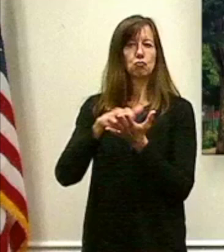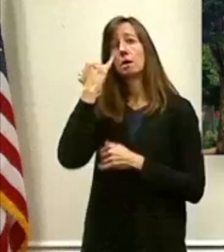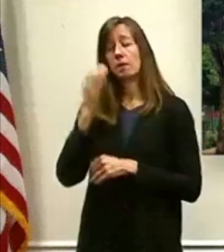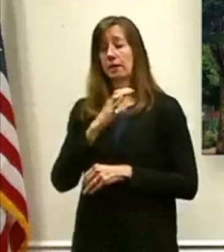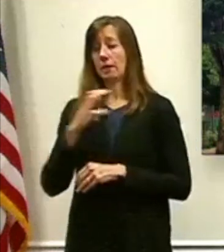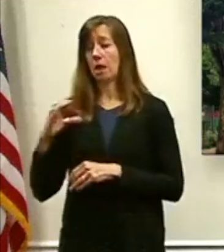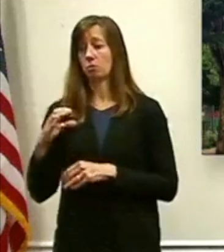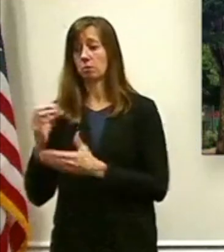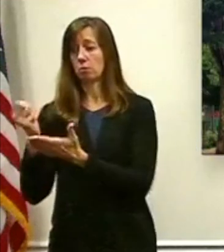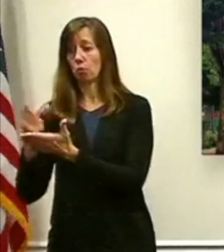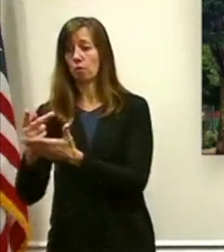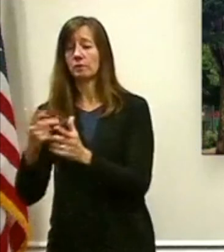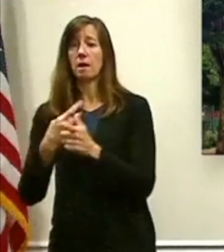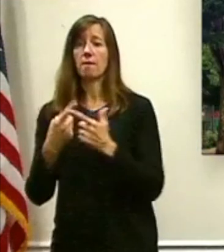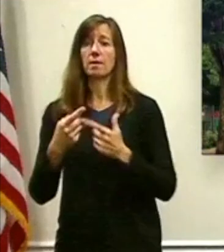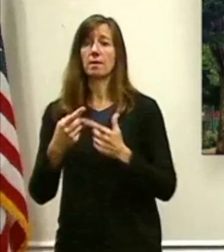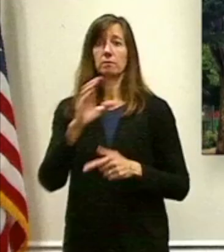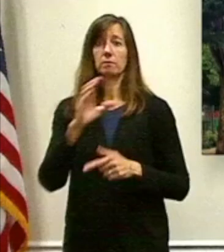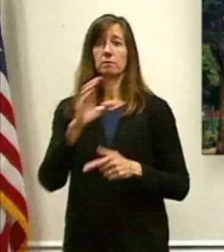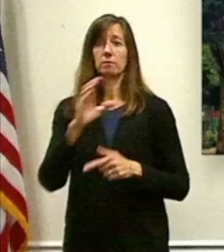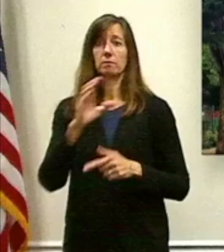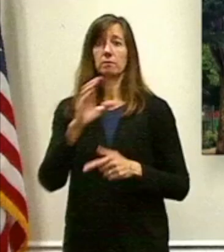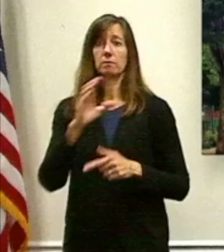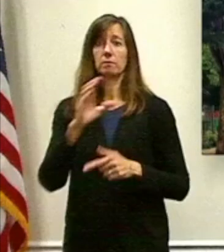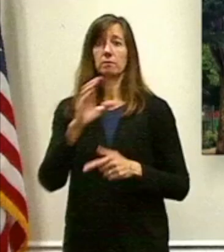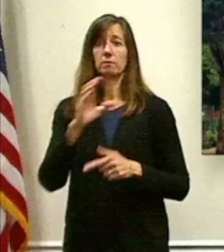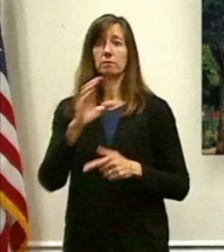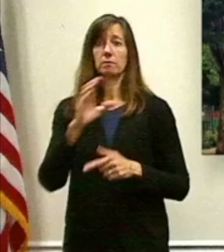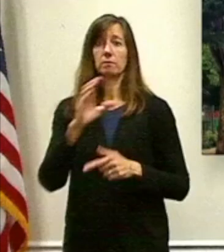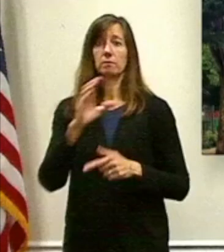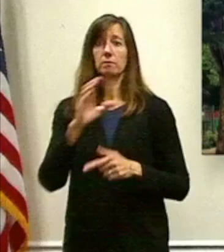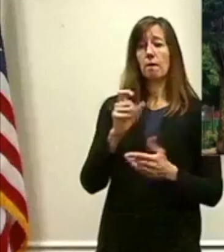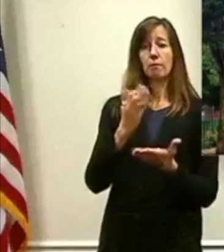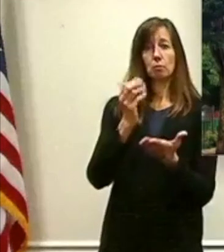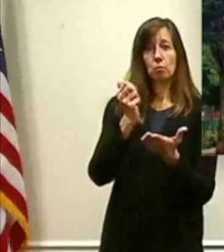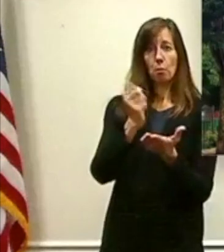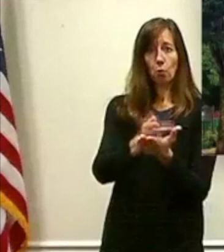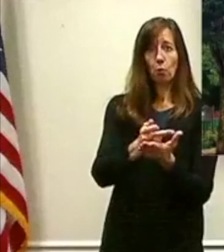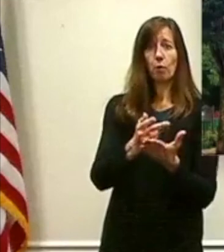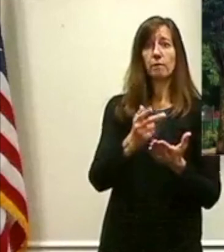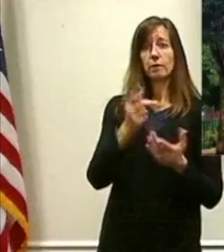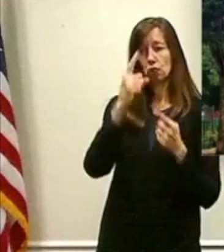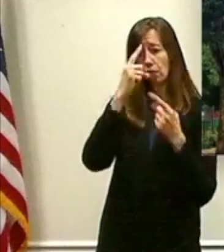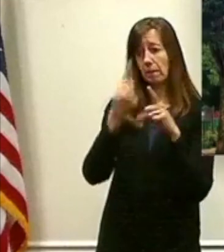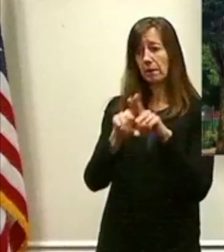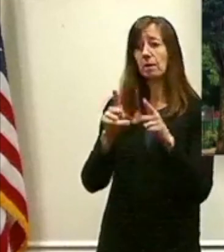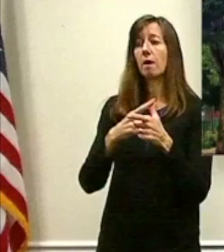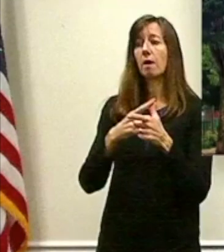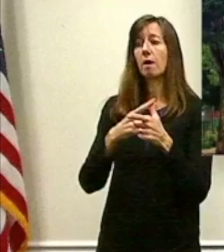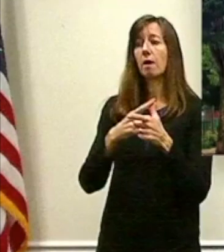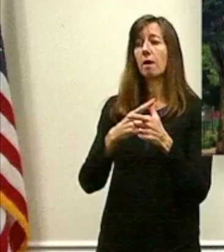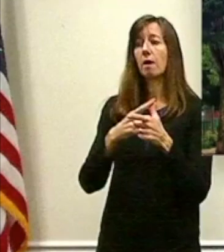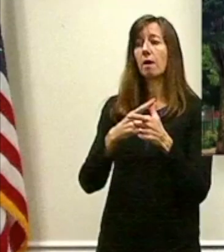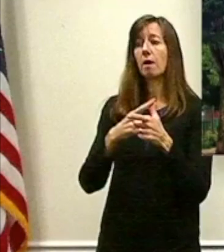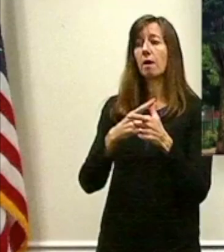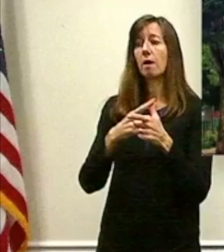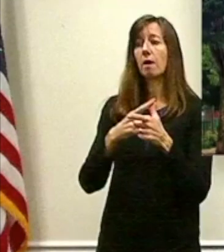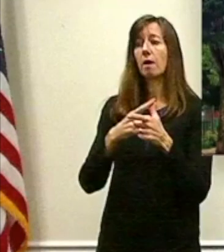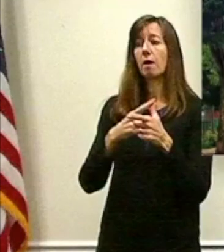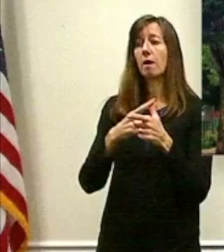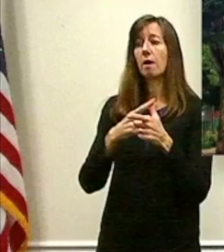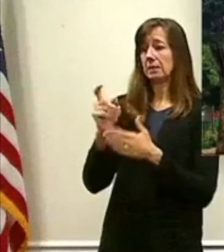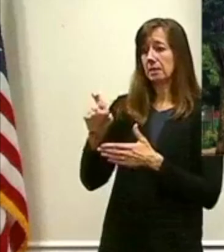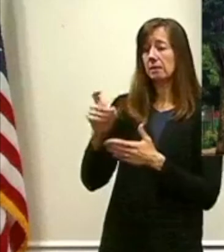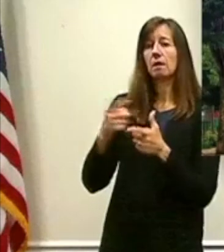the Dutchess County legislature has to approve the intermunicipal agreement. And then we'll move forward. And when funding is necessary, the county legislature will have to approve